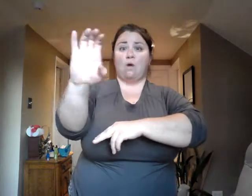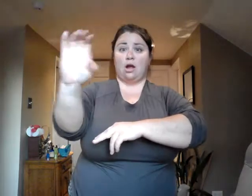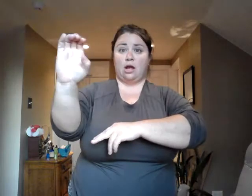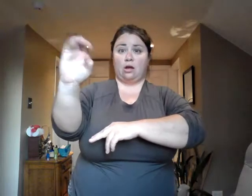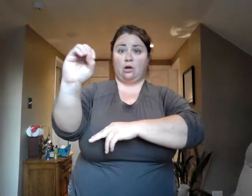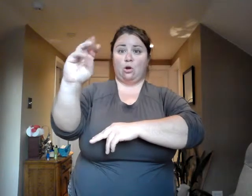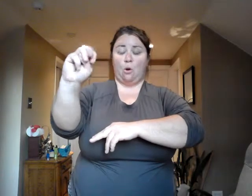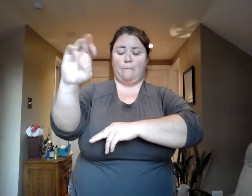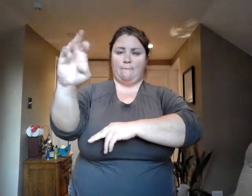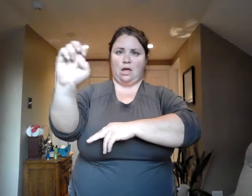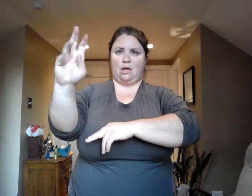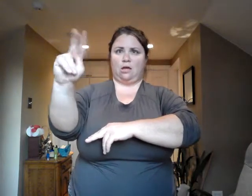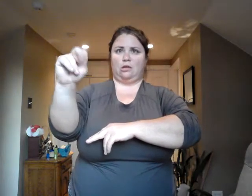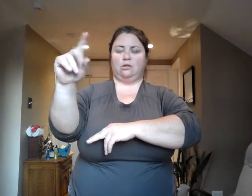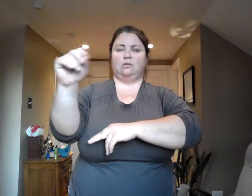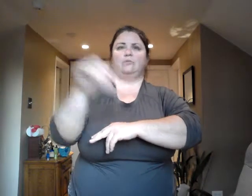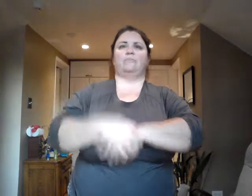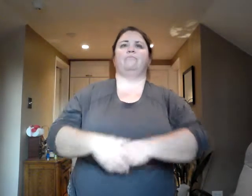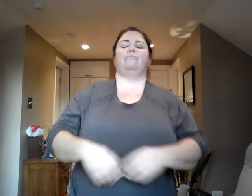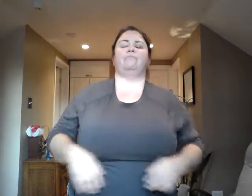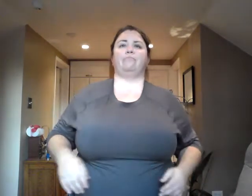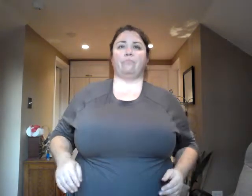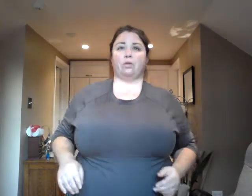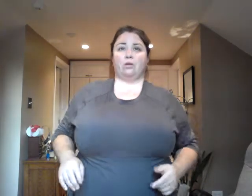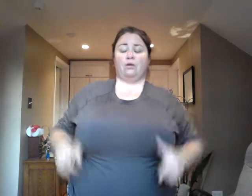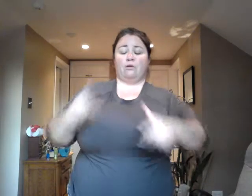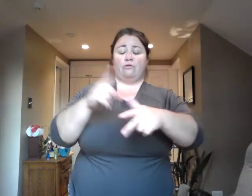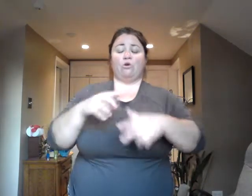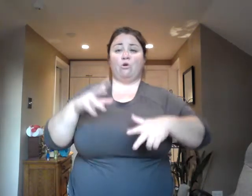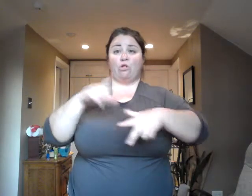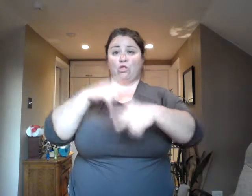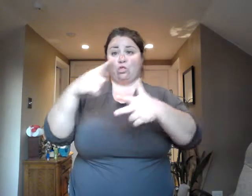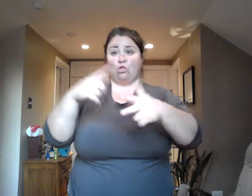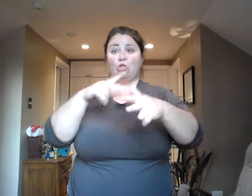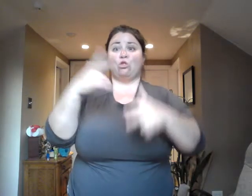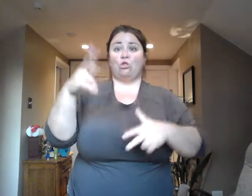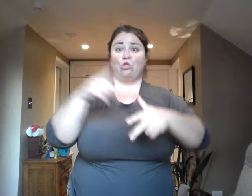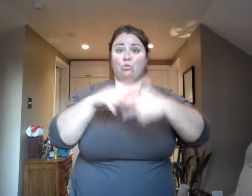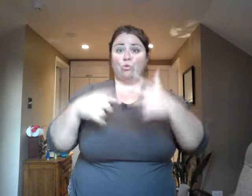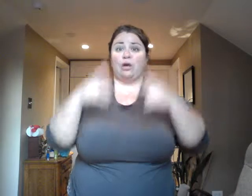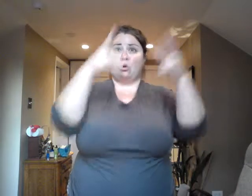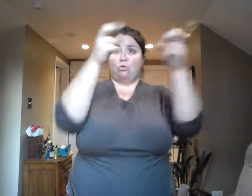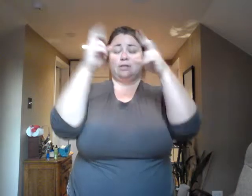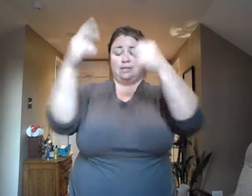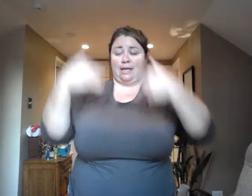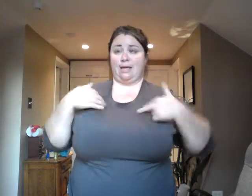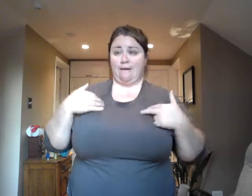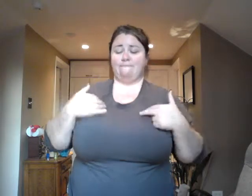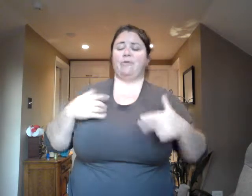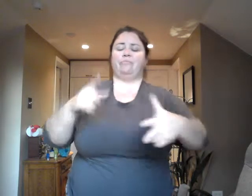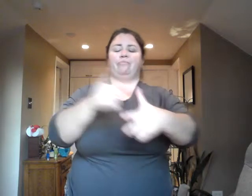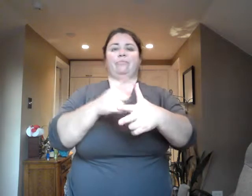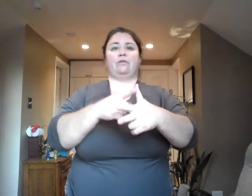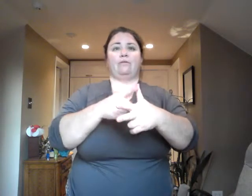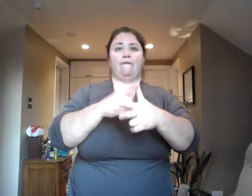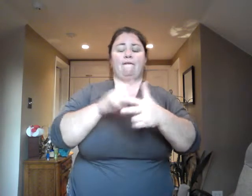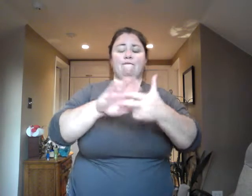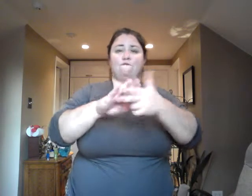entitled, Freedom From Fear by Reverend Mary Boggs of the Living Enrichment Institute. A book